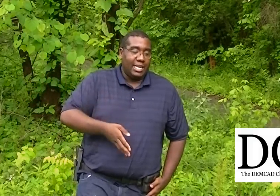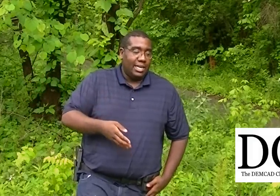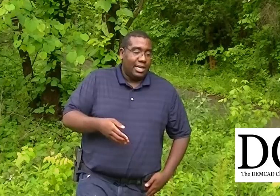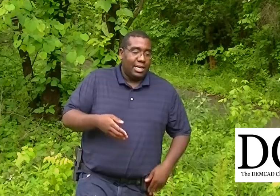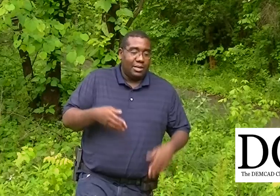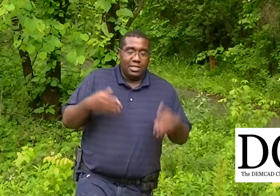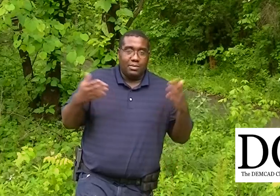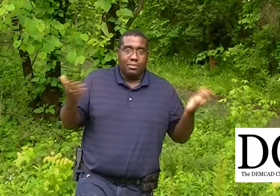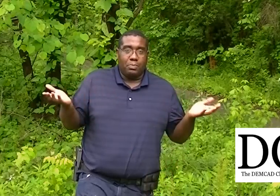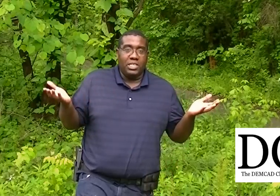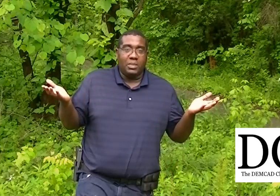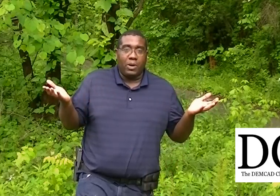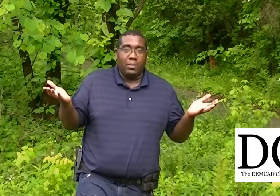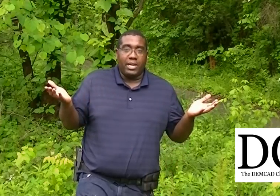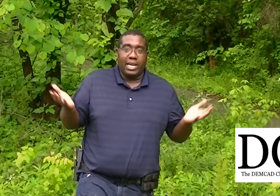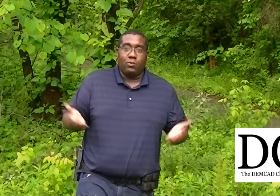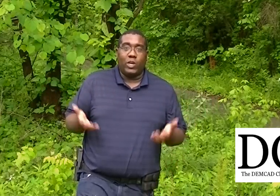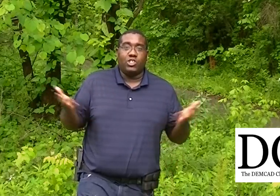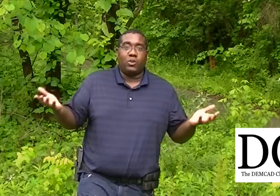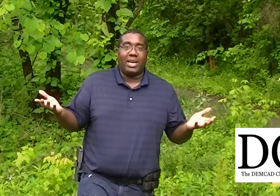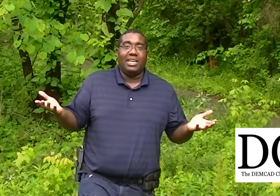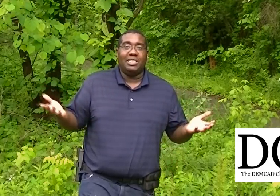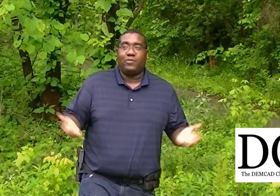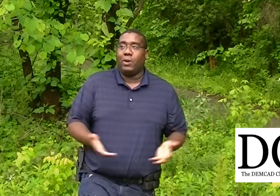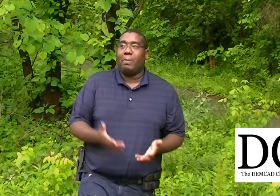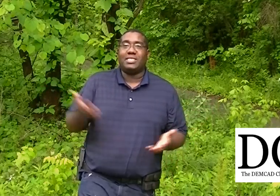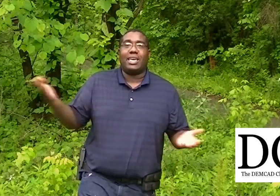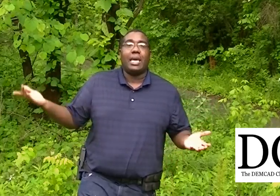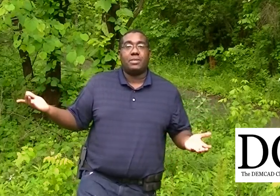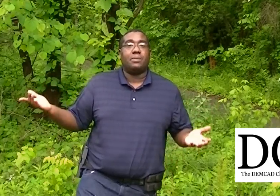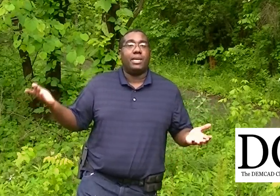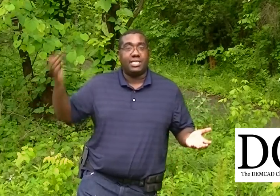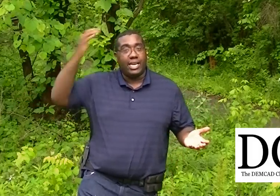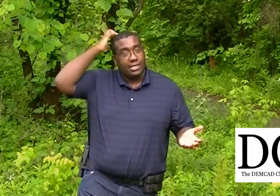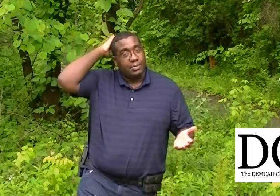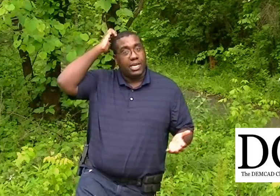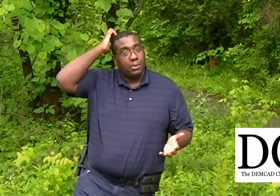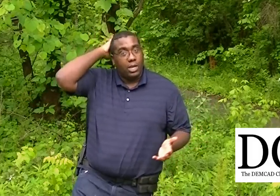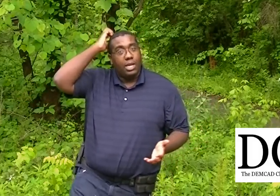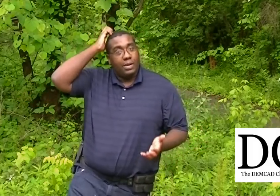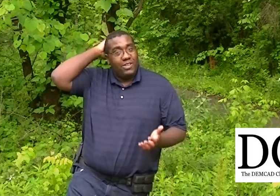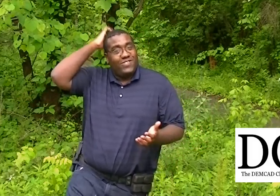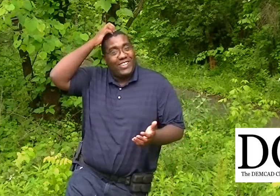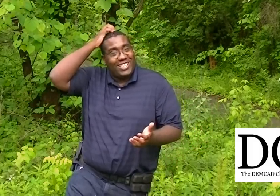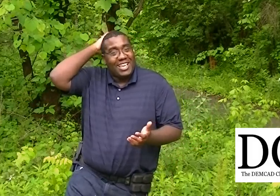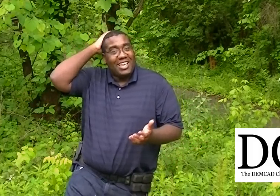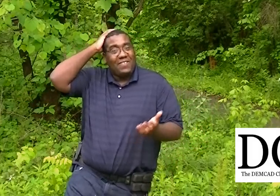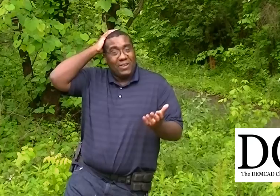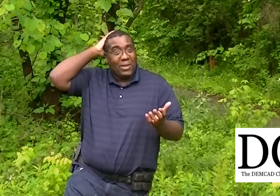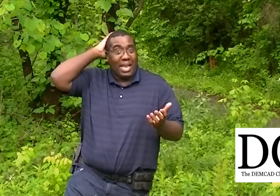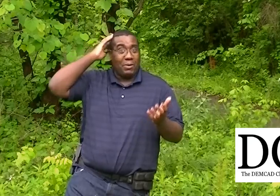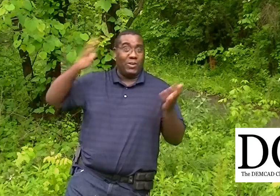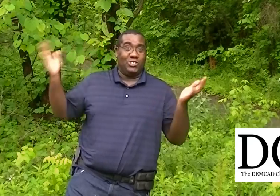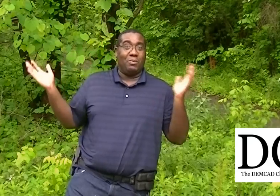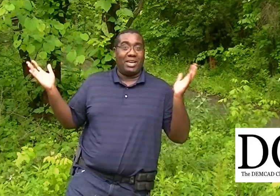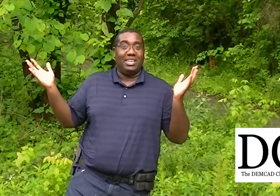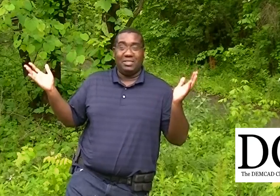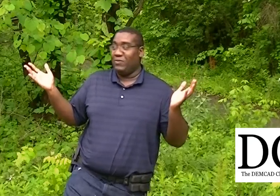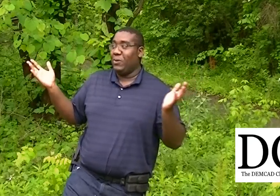police department and register my guns before I bust a cap in somebody's ass. I mean, come on. I mean, really, I'm going to register my guns before